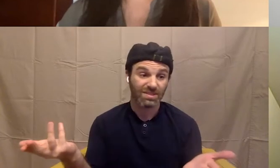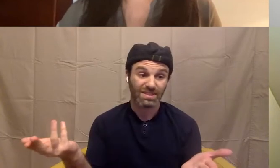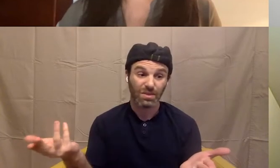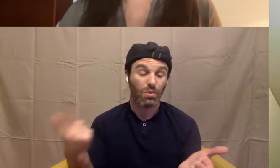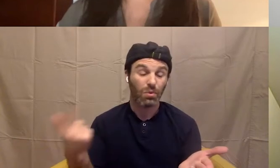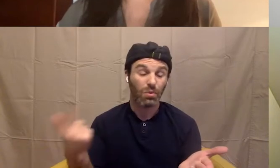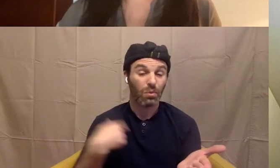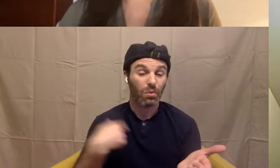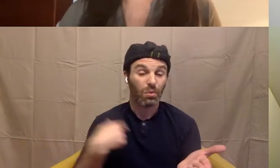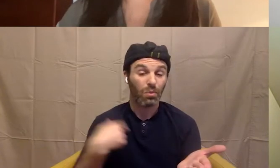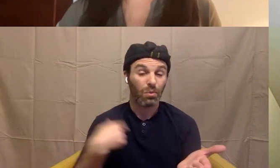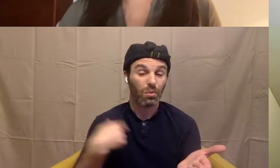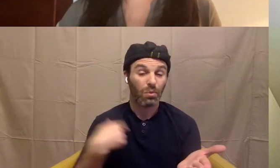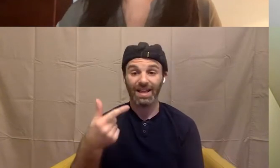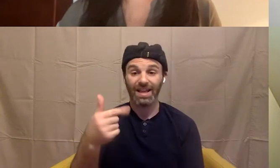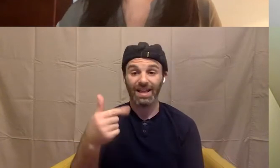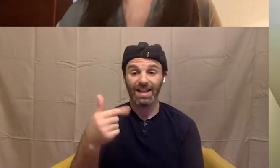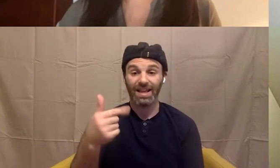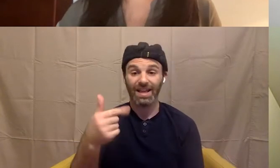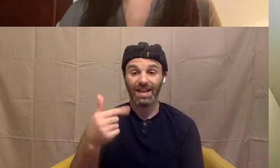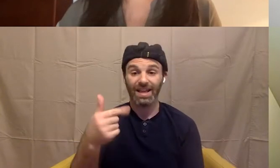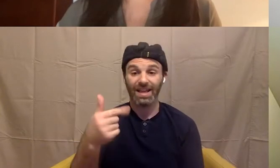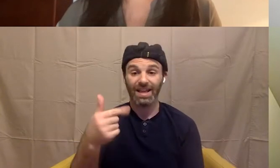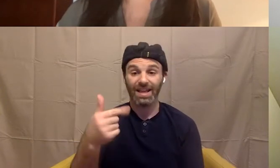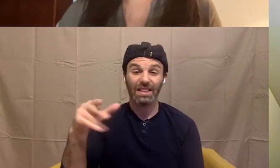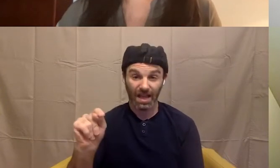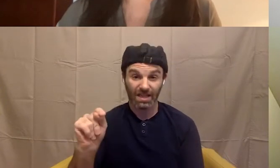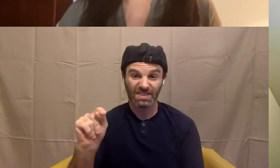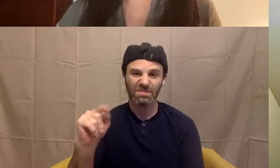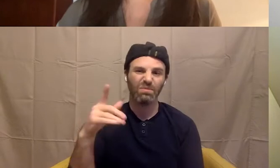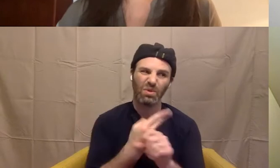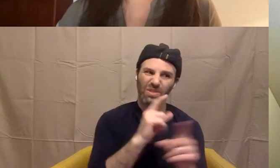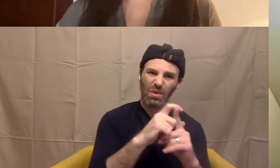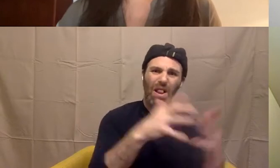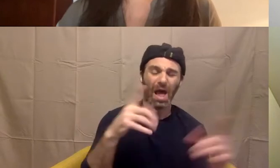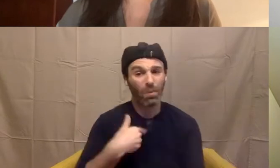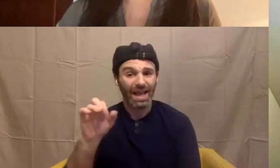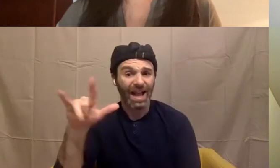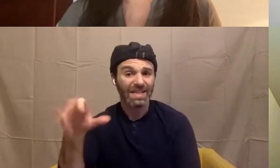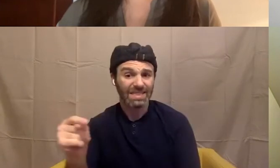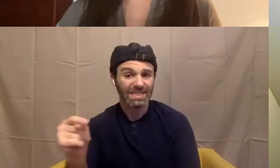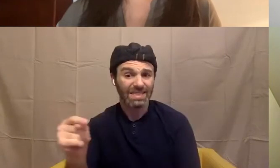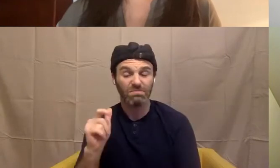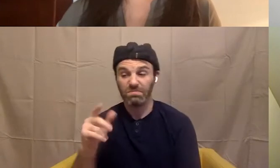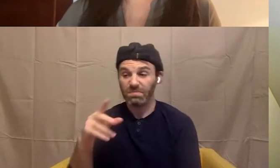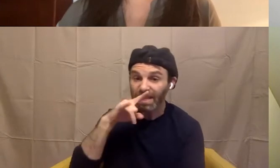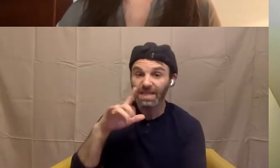I know that word gets used a lot, but like kids and ourselves so much by pretending that it's still this thing that happens over there.